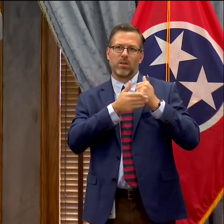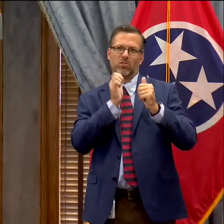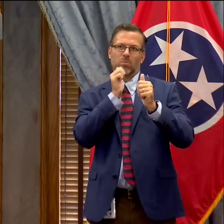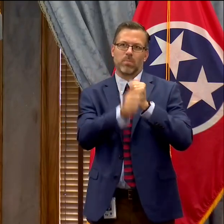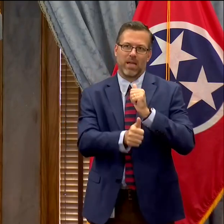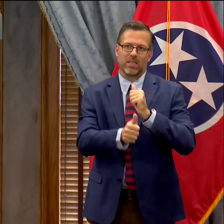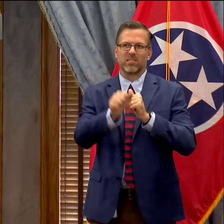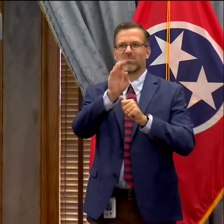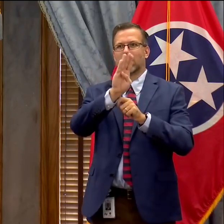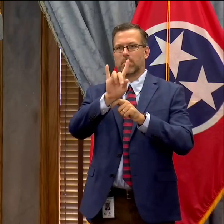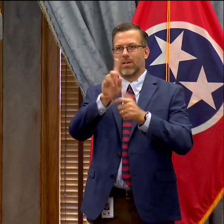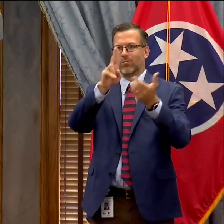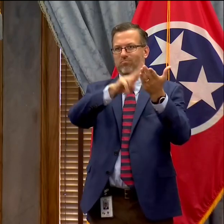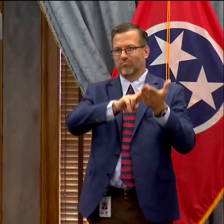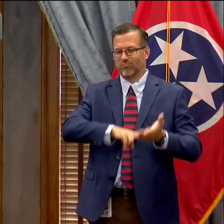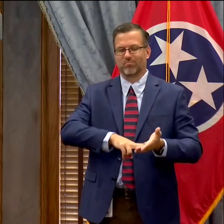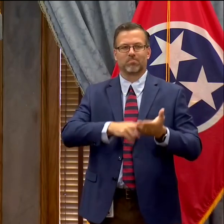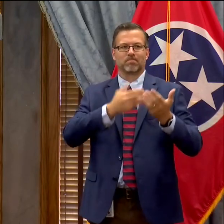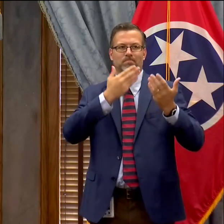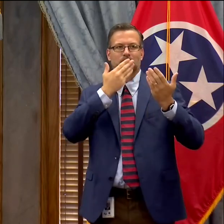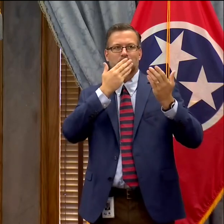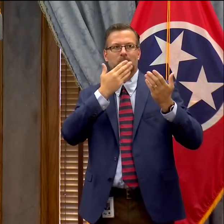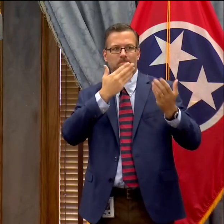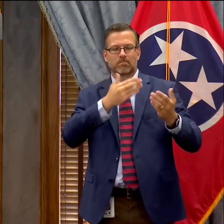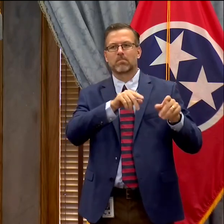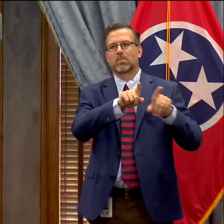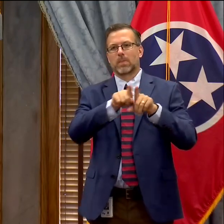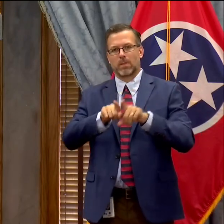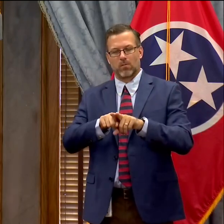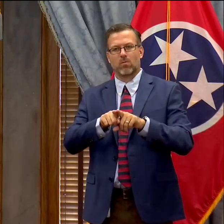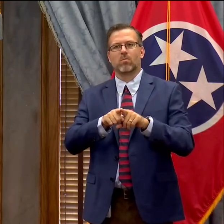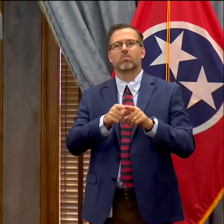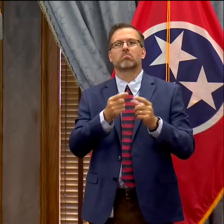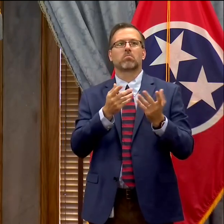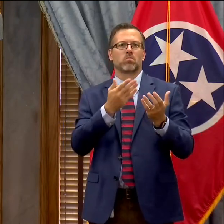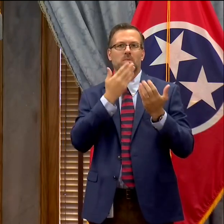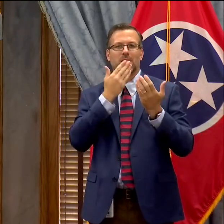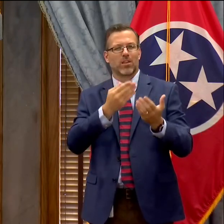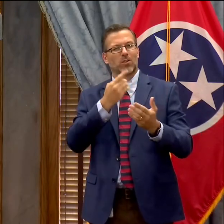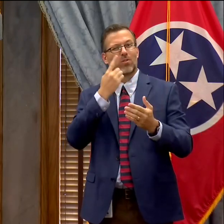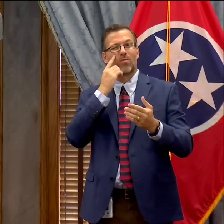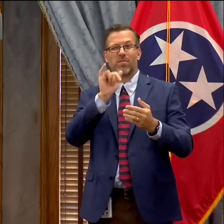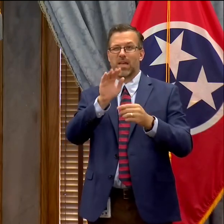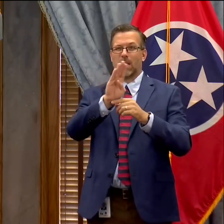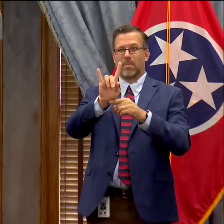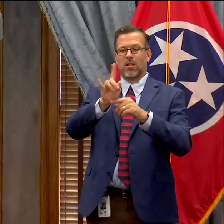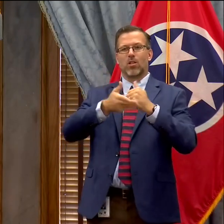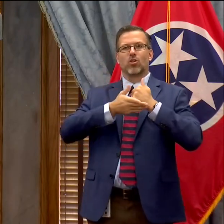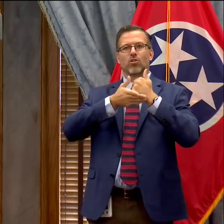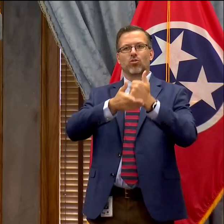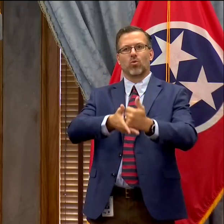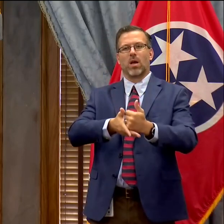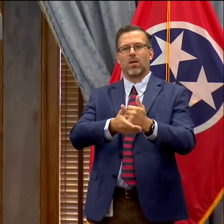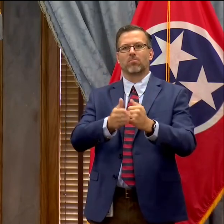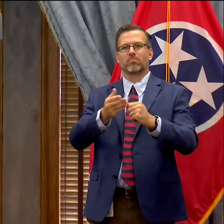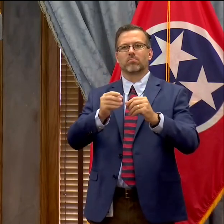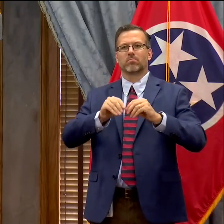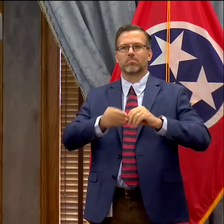expansion or the provisions of a bill around telehealth. And